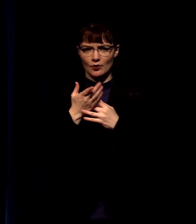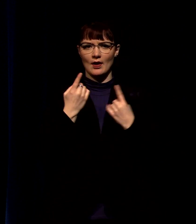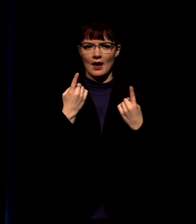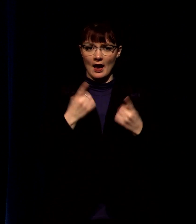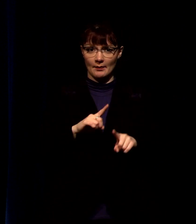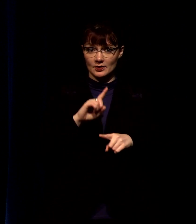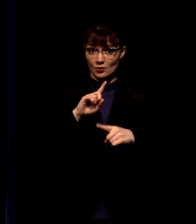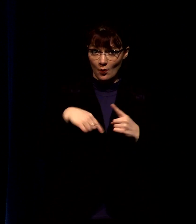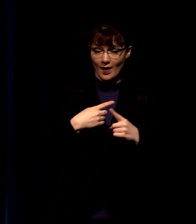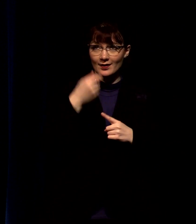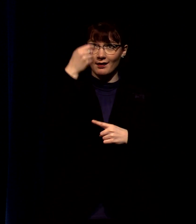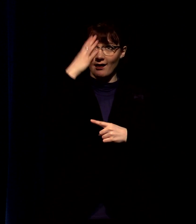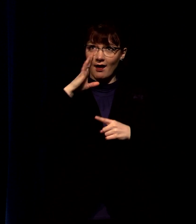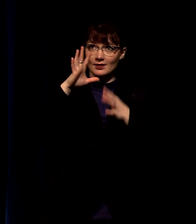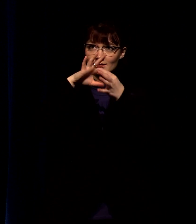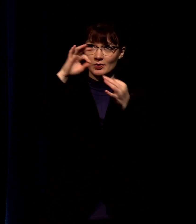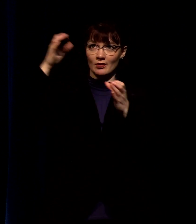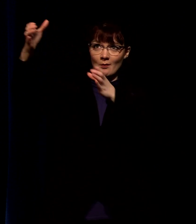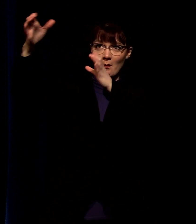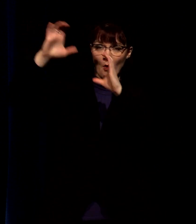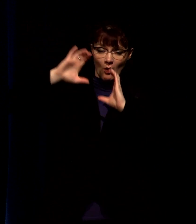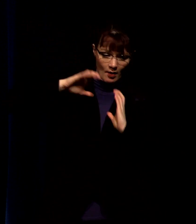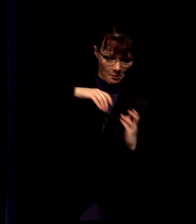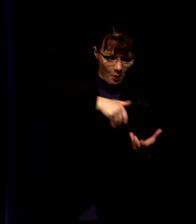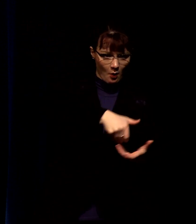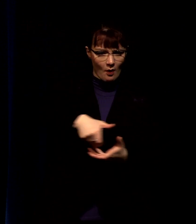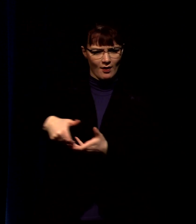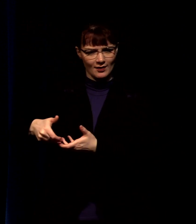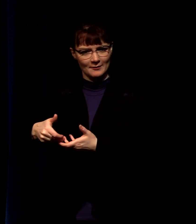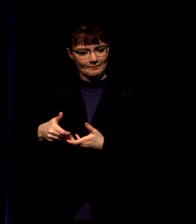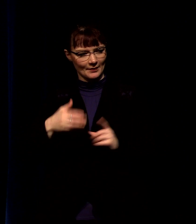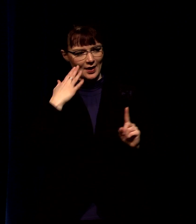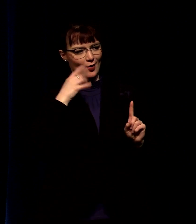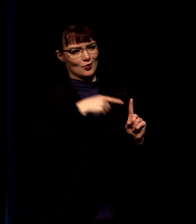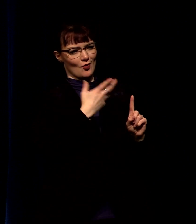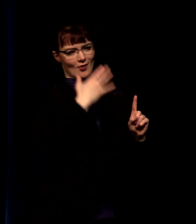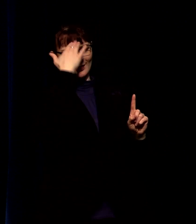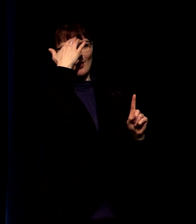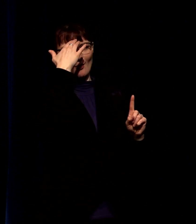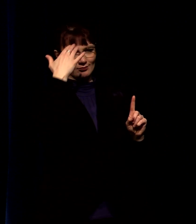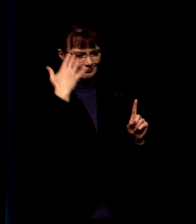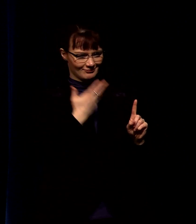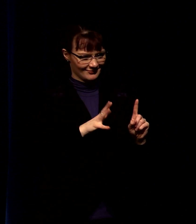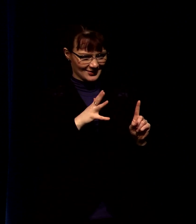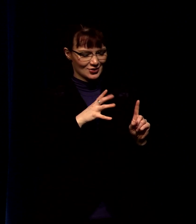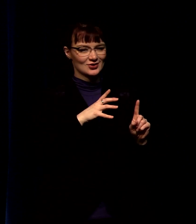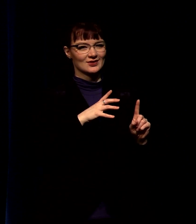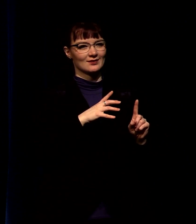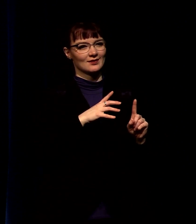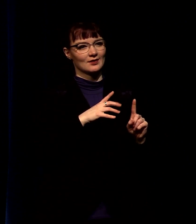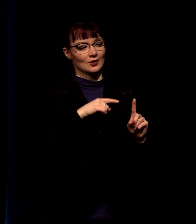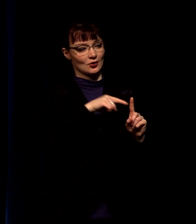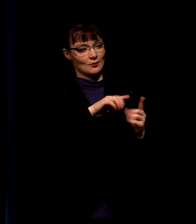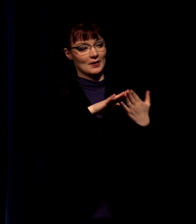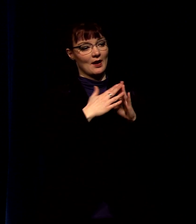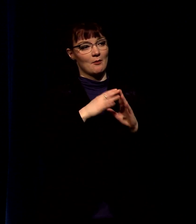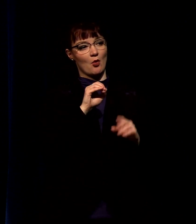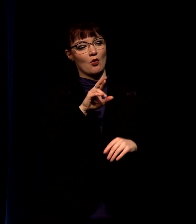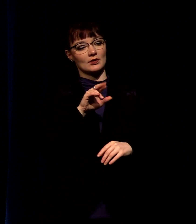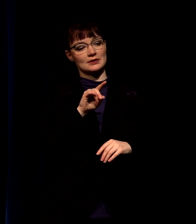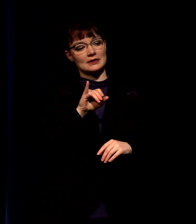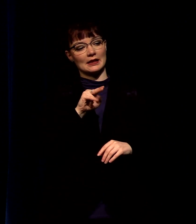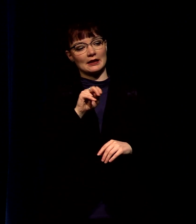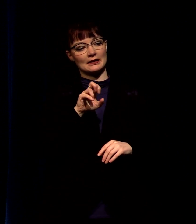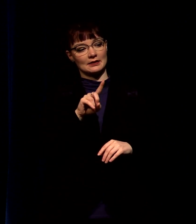out his spirit he's the only one who can do that i know i'm preaching to the choir with you on this one but as you're an ordained person walking